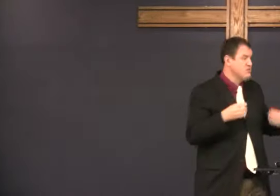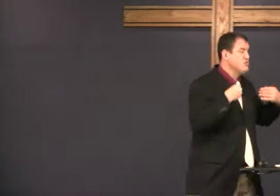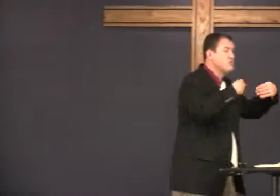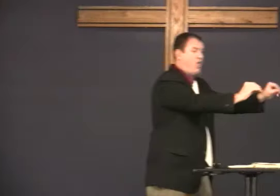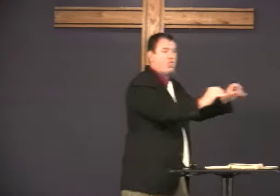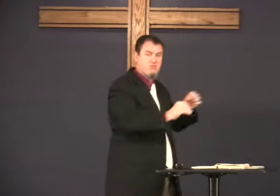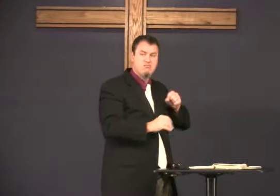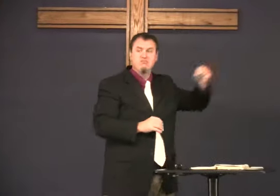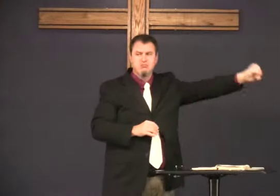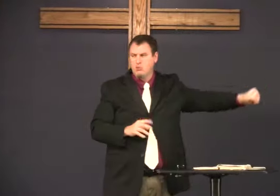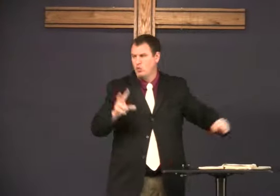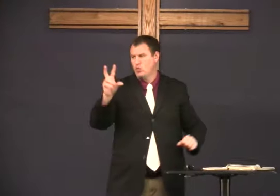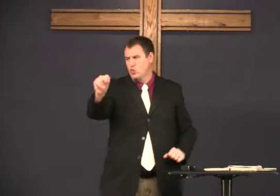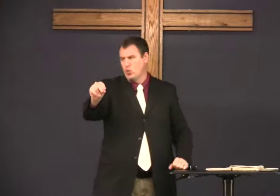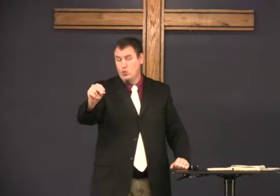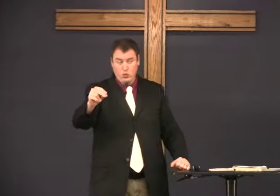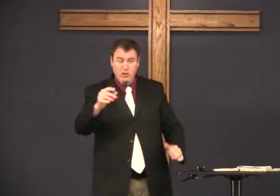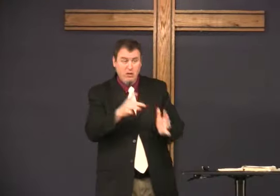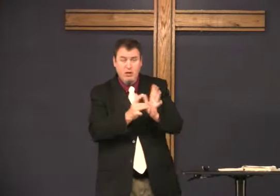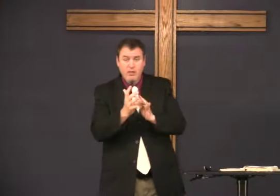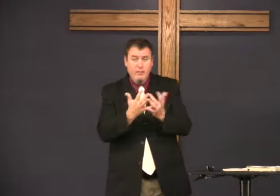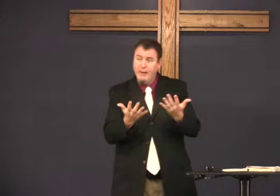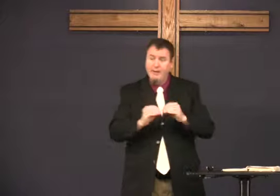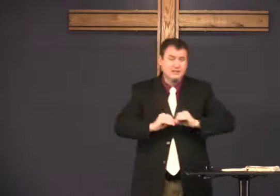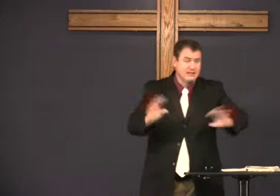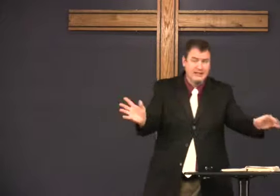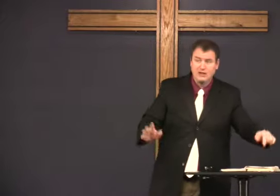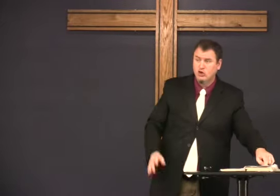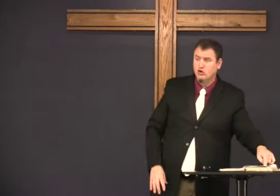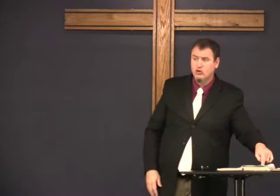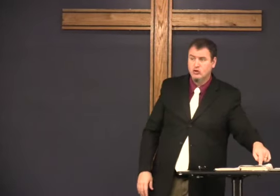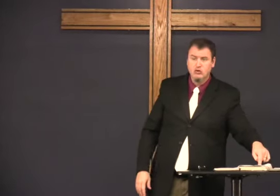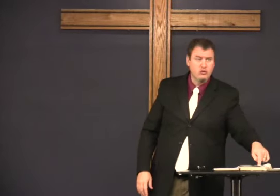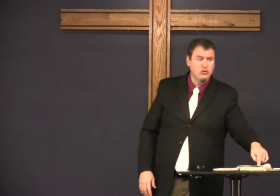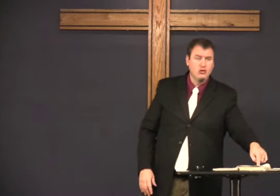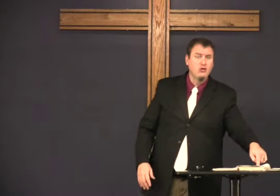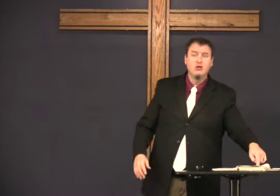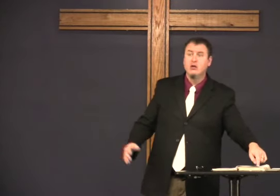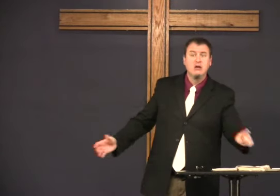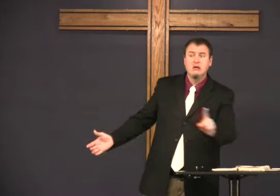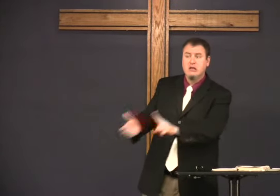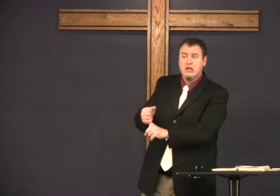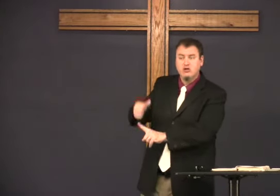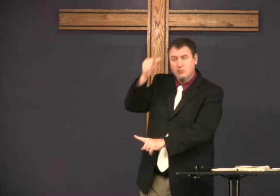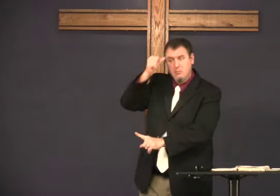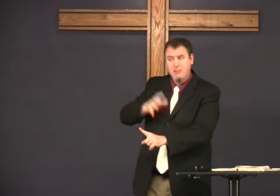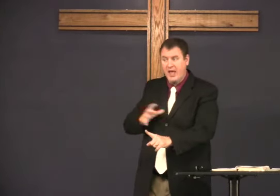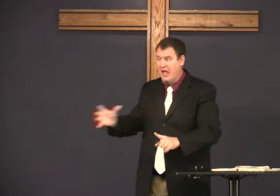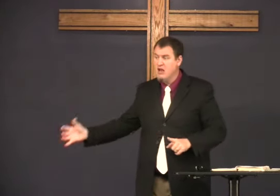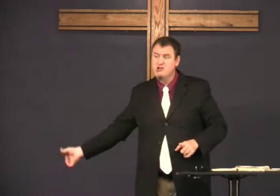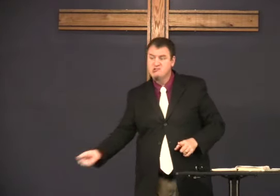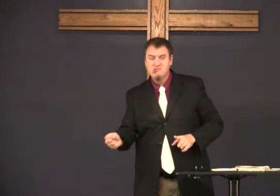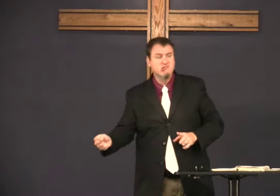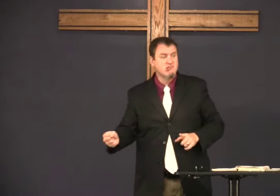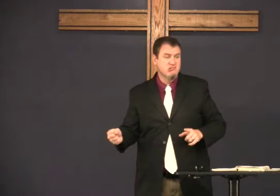and forced and sold into slavery. No. The Bible is very clear about that. To take someone,